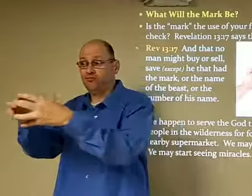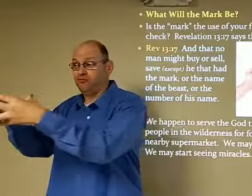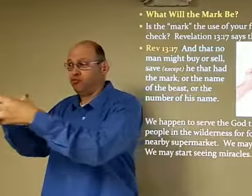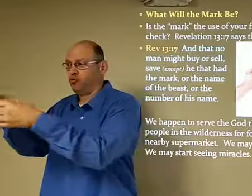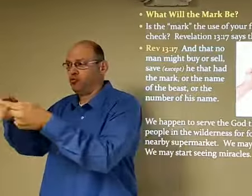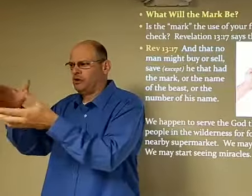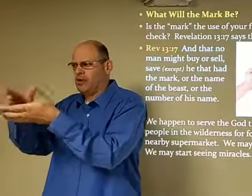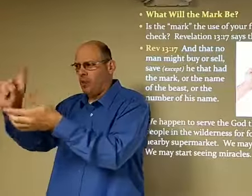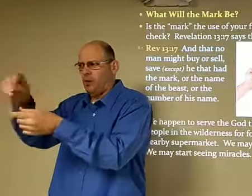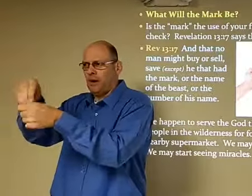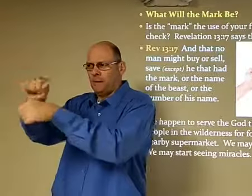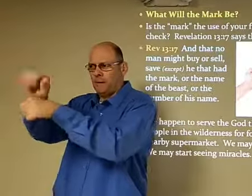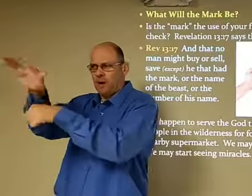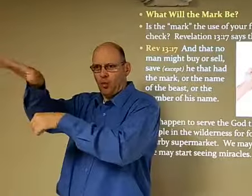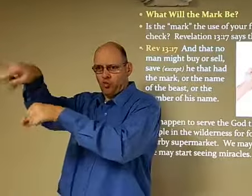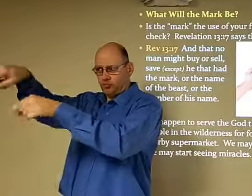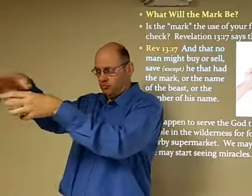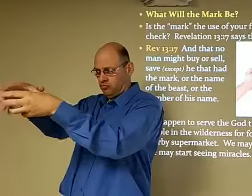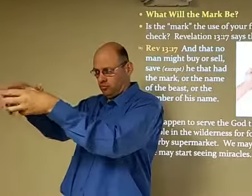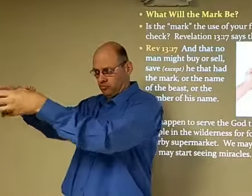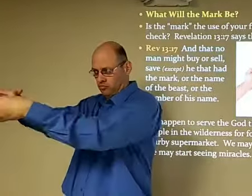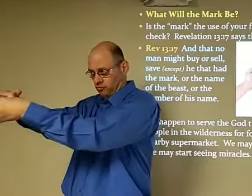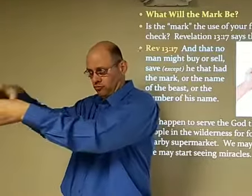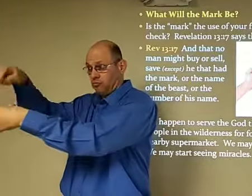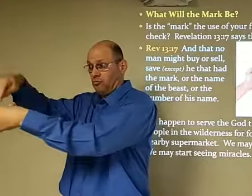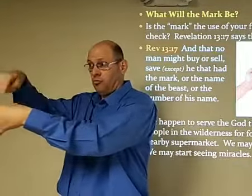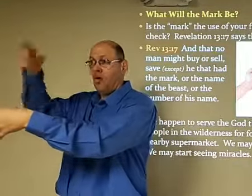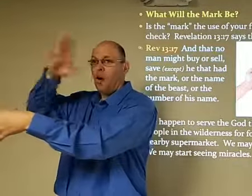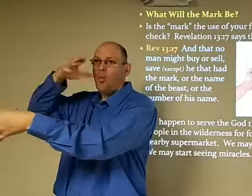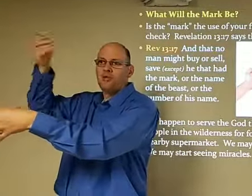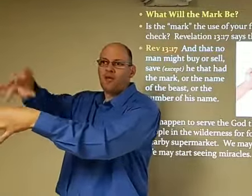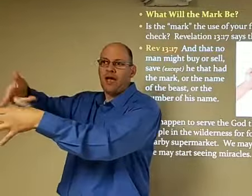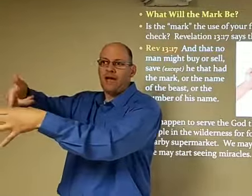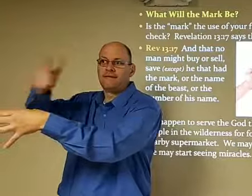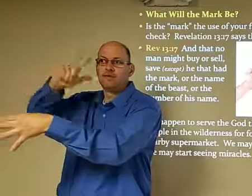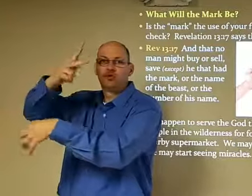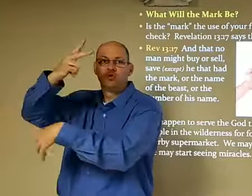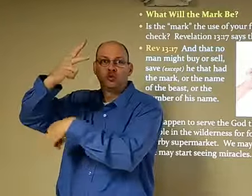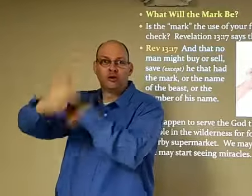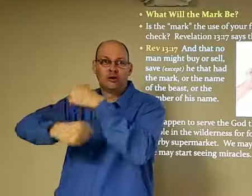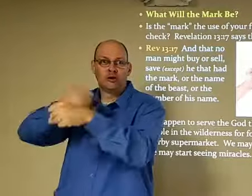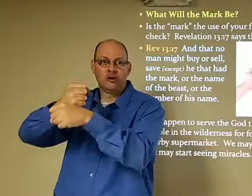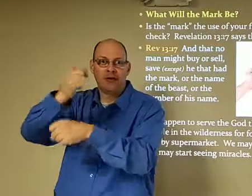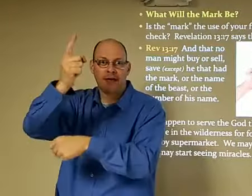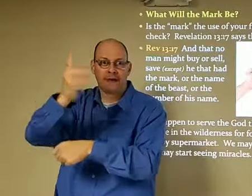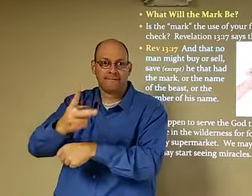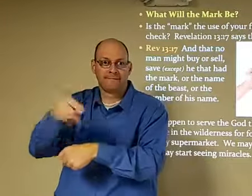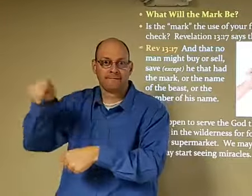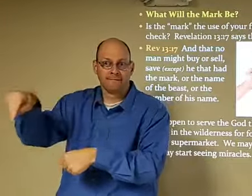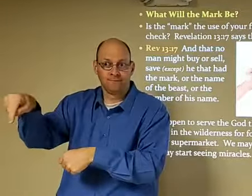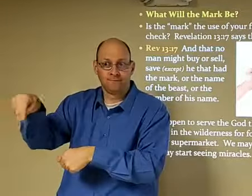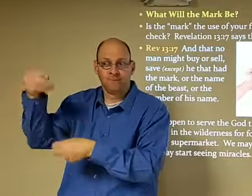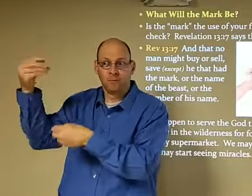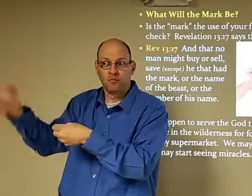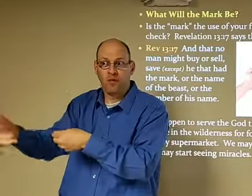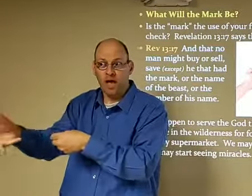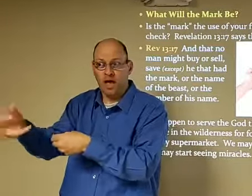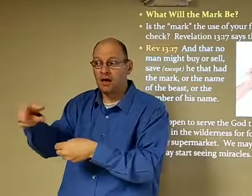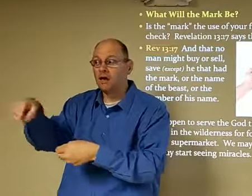to the mountains somewhere in the mountains somewhere God will provide for them provisions for three and a half